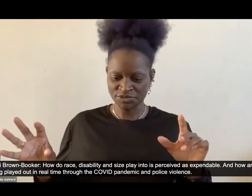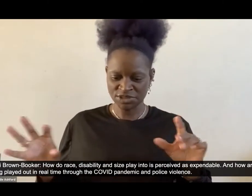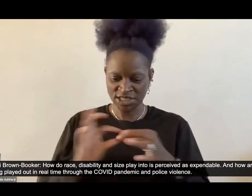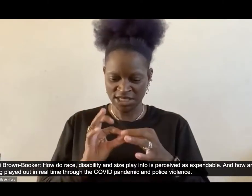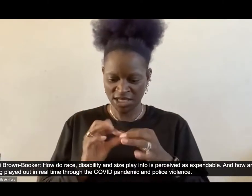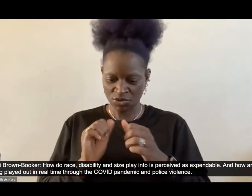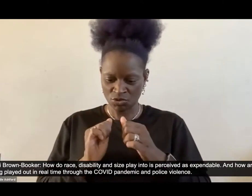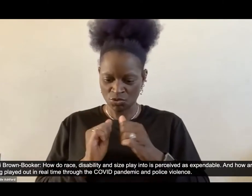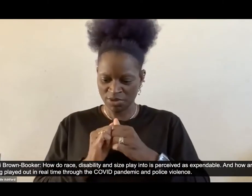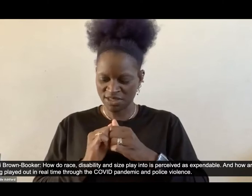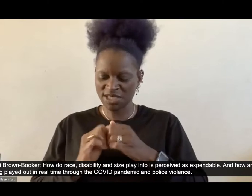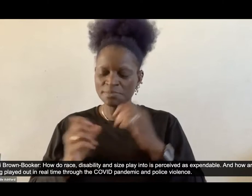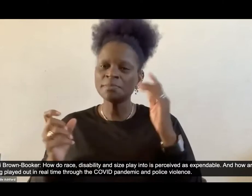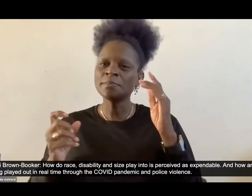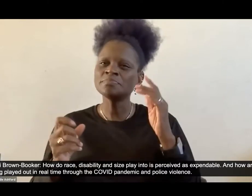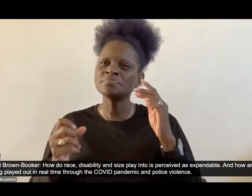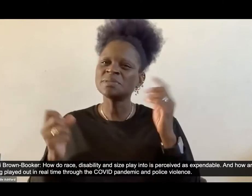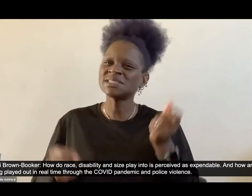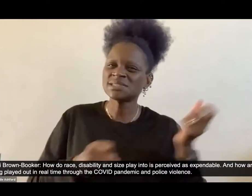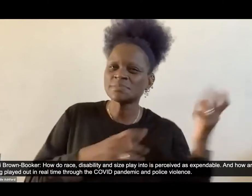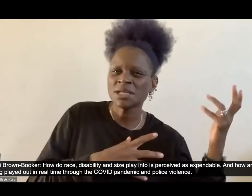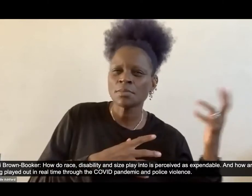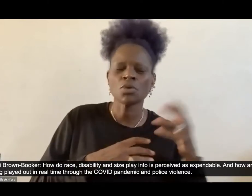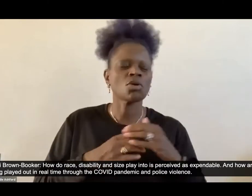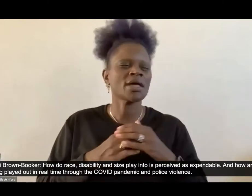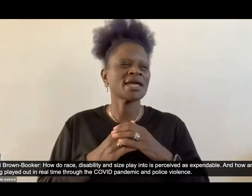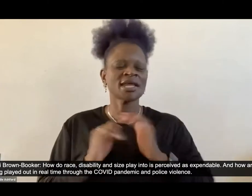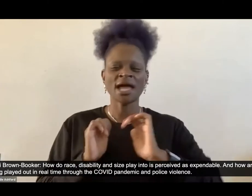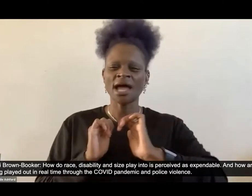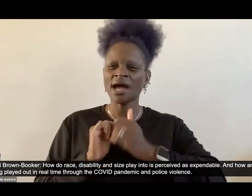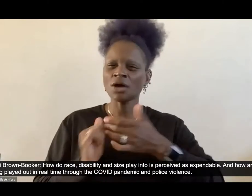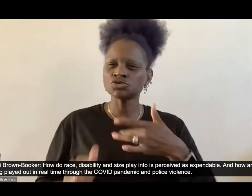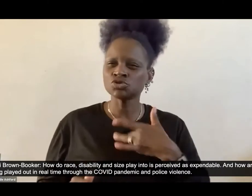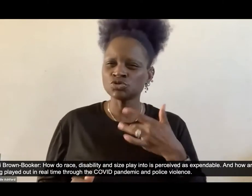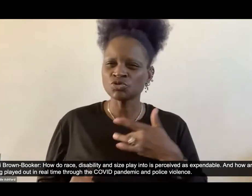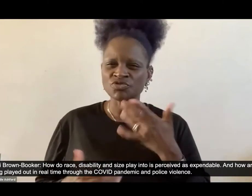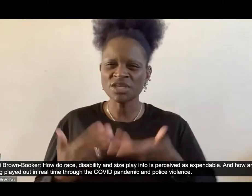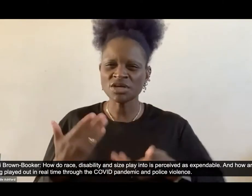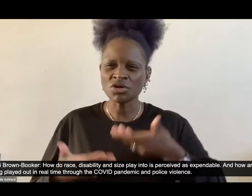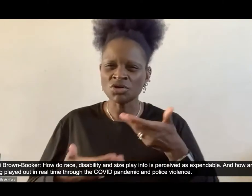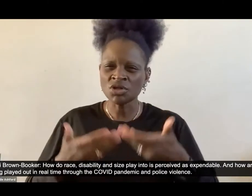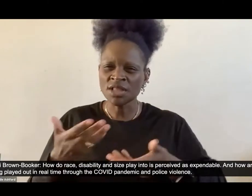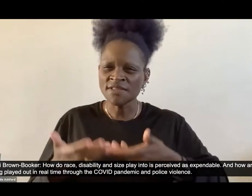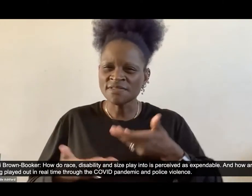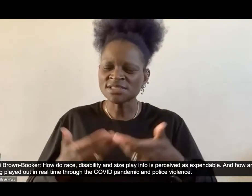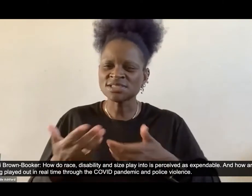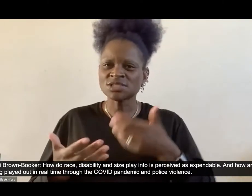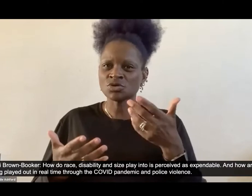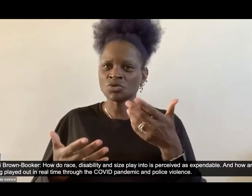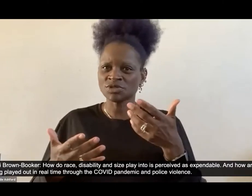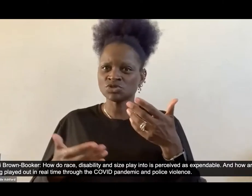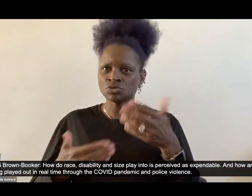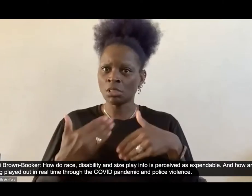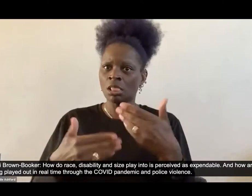seeing it being played out in real time through, um, the COVID pandemic and police violence?